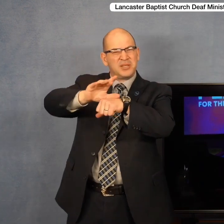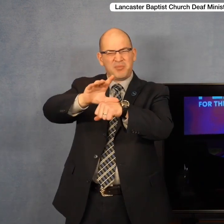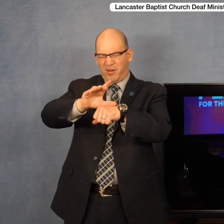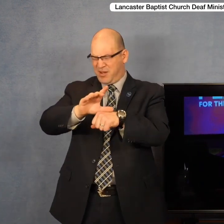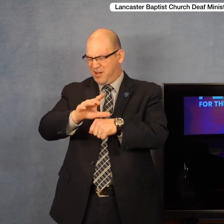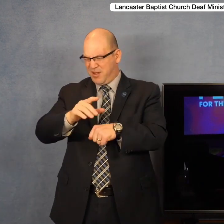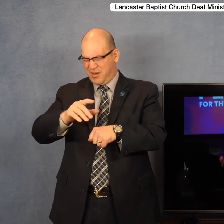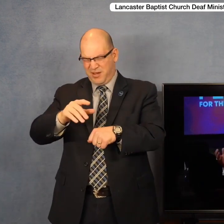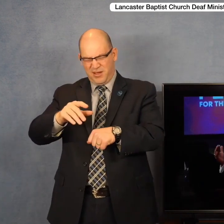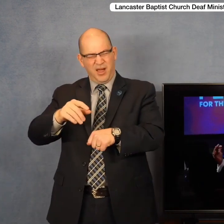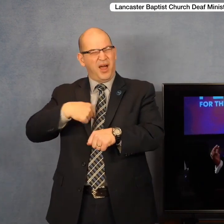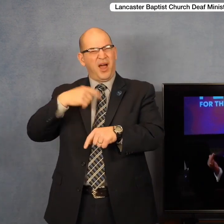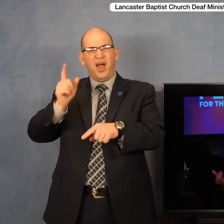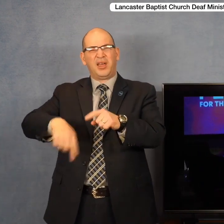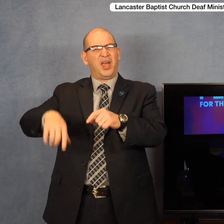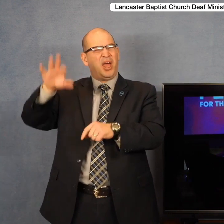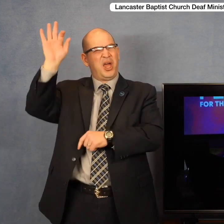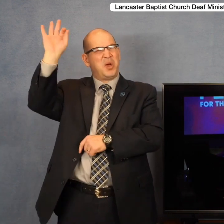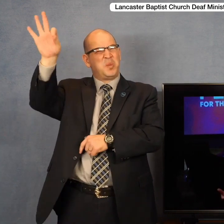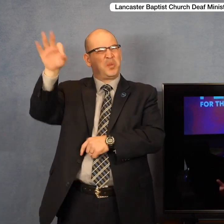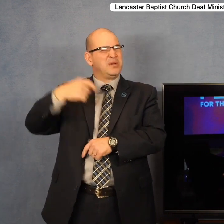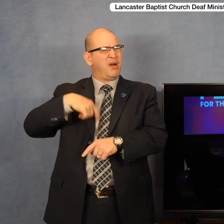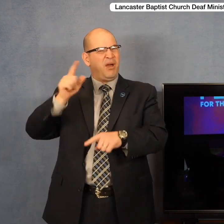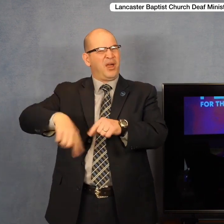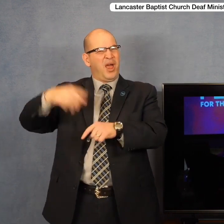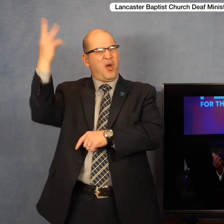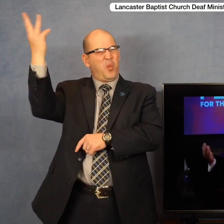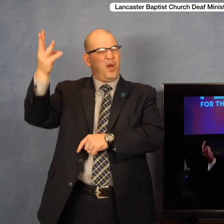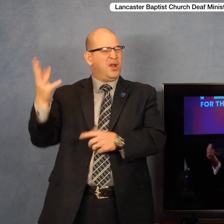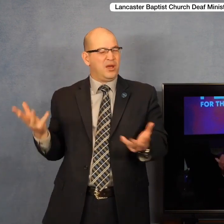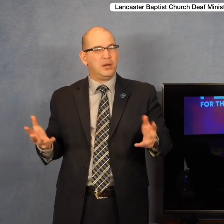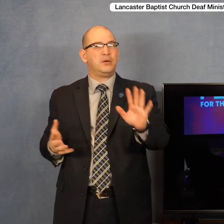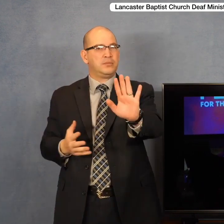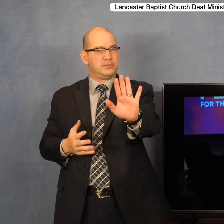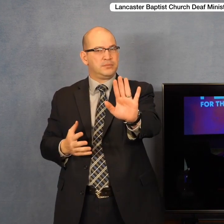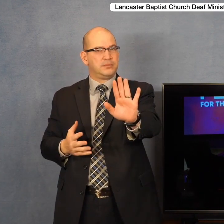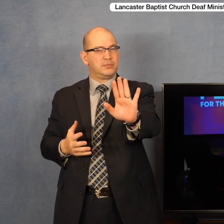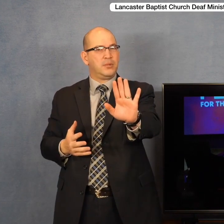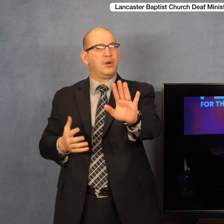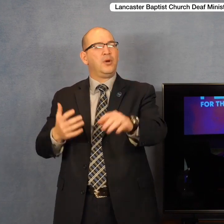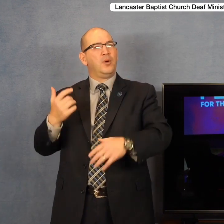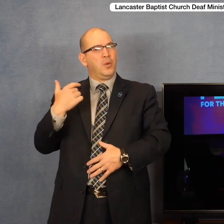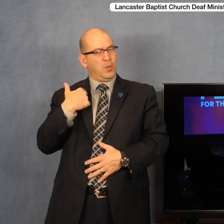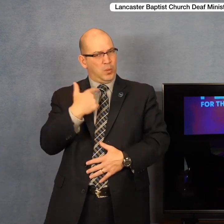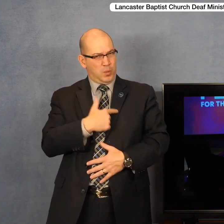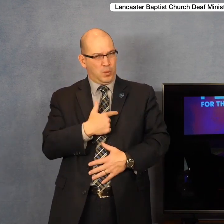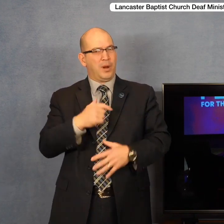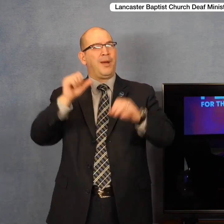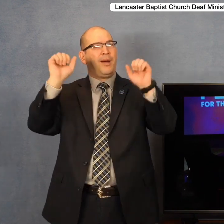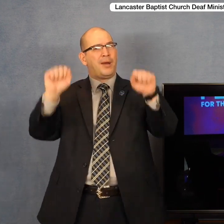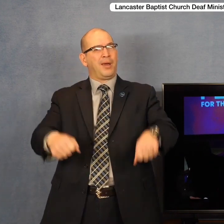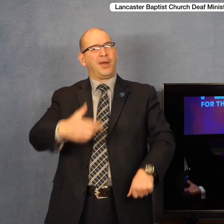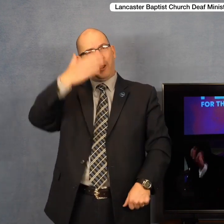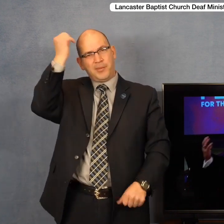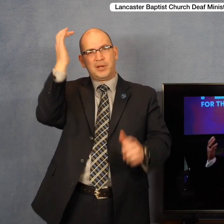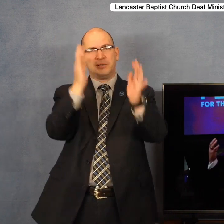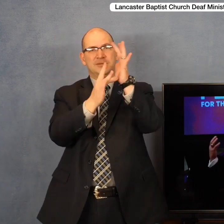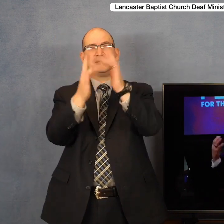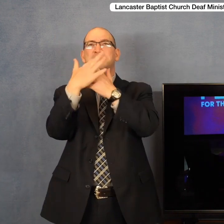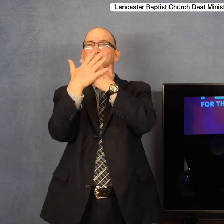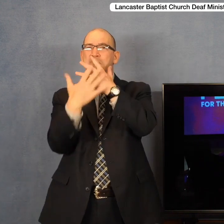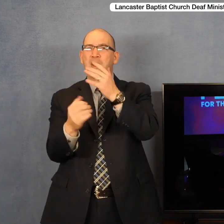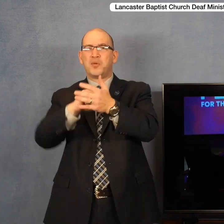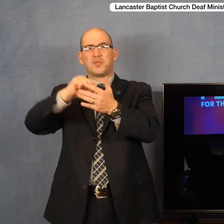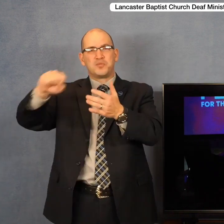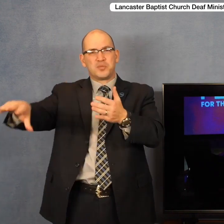can really witness. I don't feel like I'm really worthy. Let me tell you something. We're only worthy because of the shedding of the blood of Jesus Christ. It's only